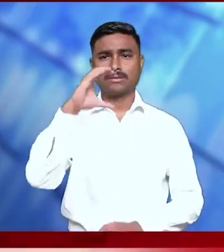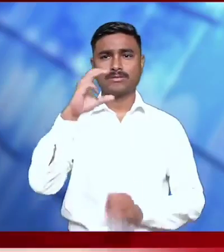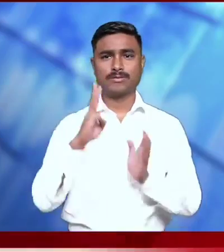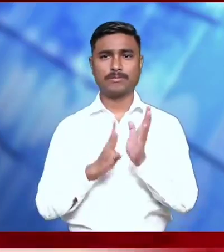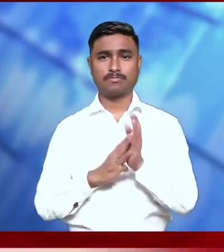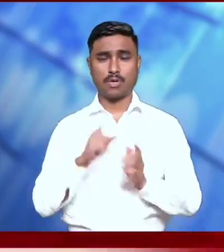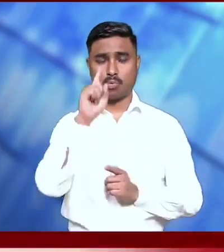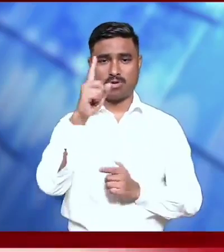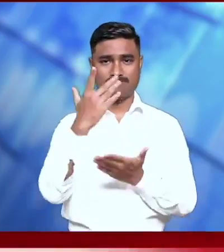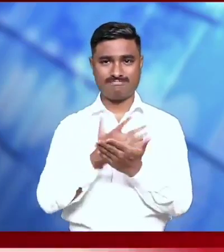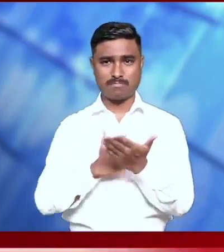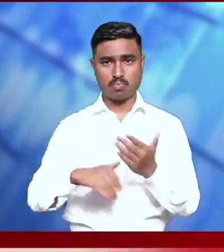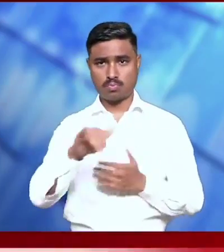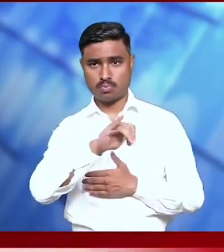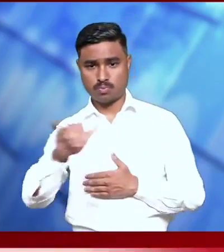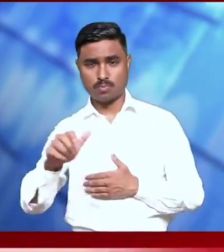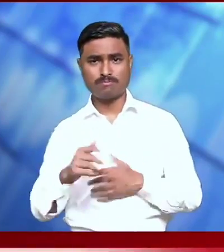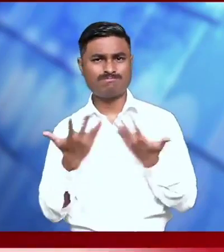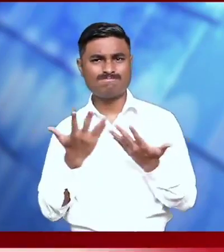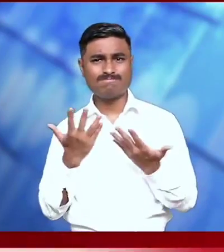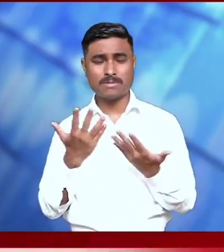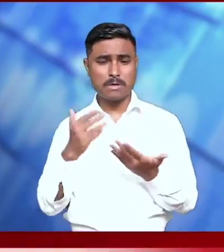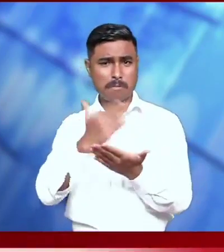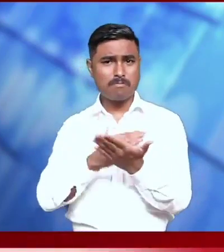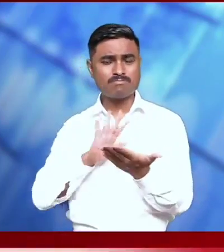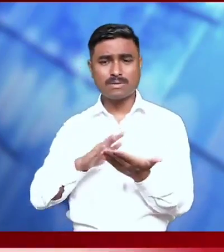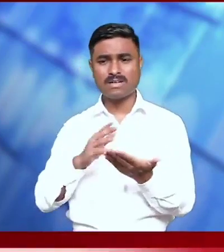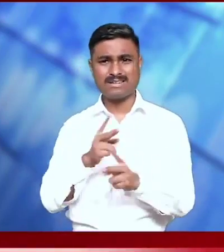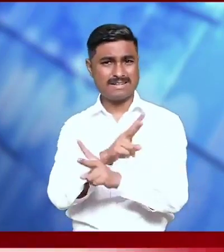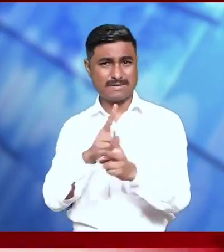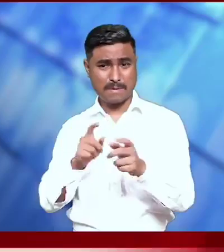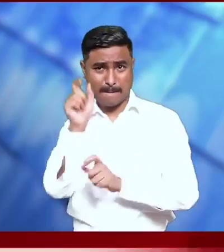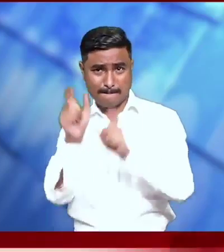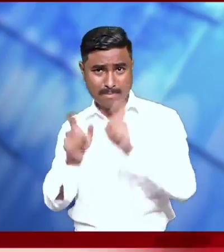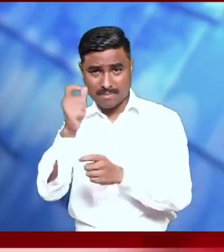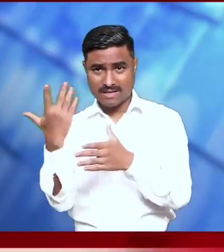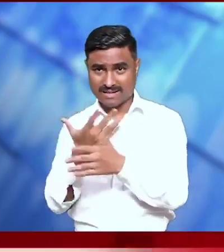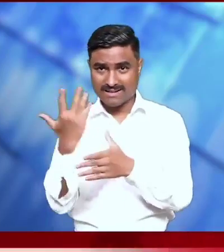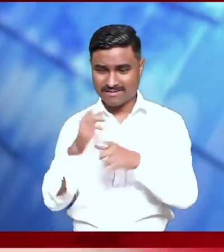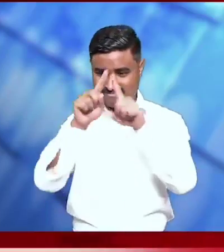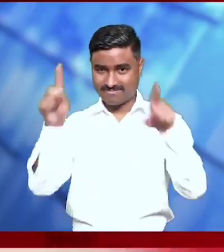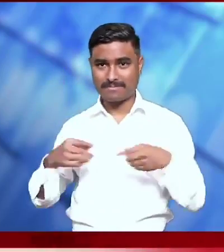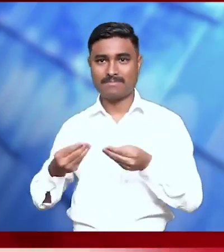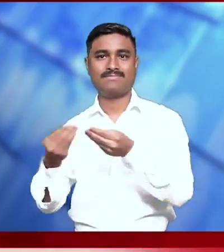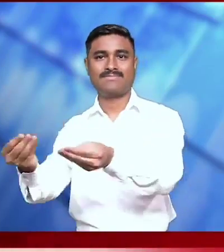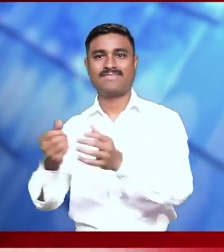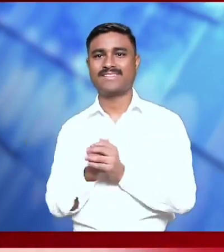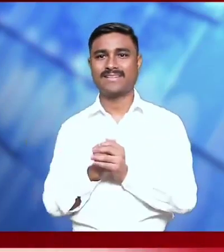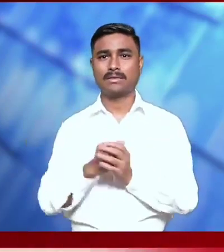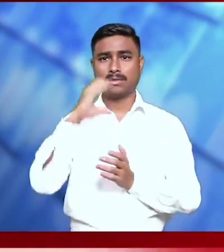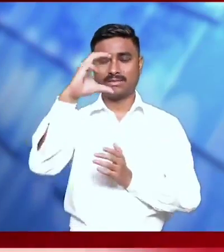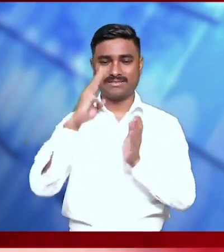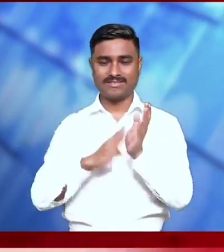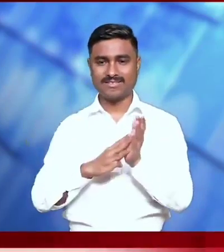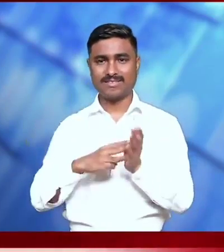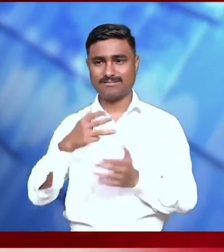Chief Minister Supreme Seng Tamang chaired the Appointment Orders Distribution Programme at Manan Keenra on Thursday. The Chief Minister